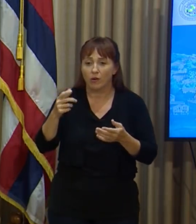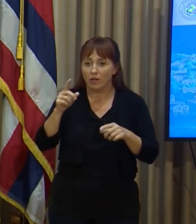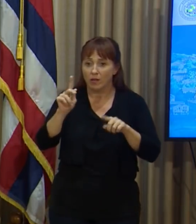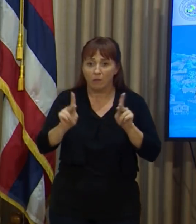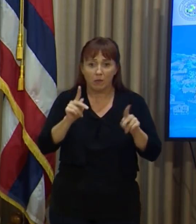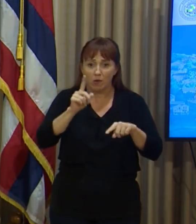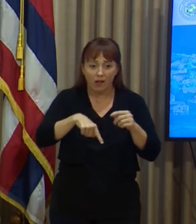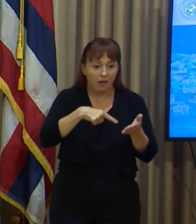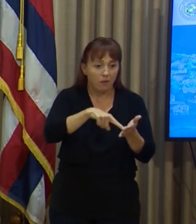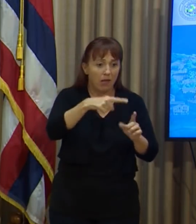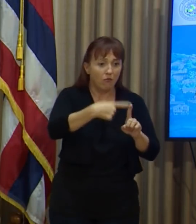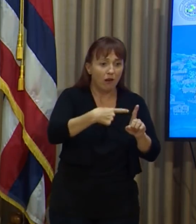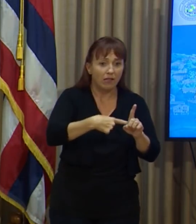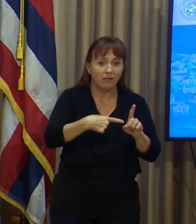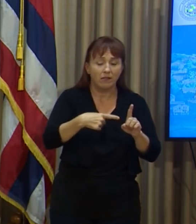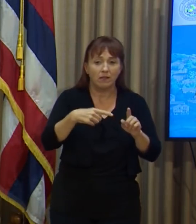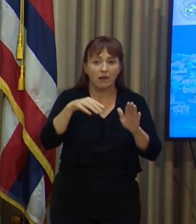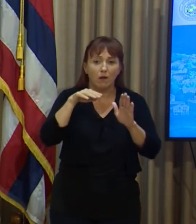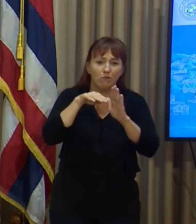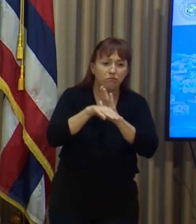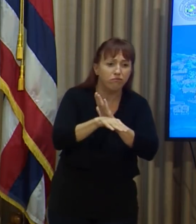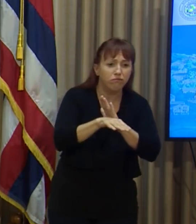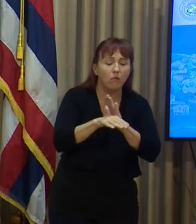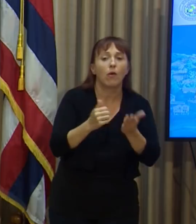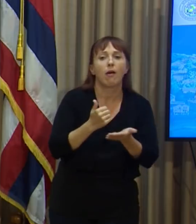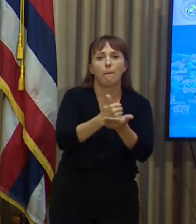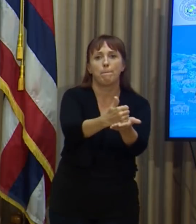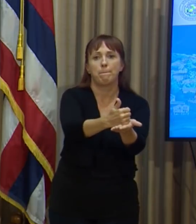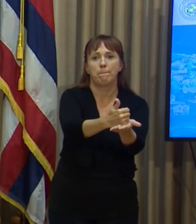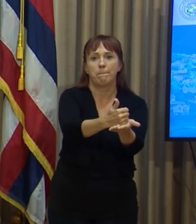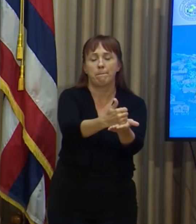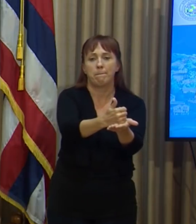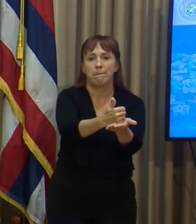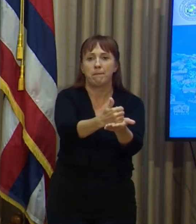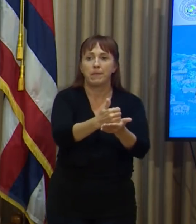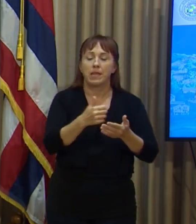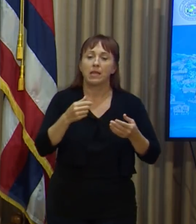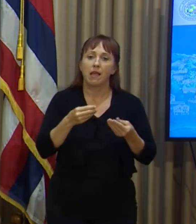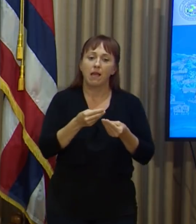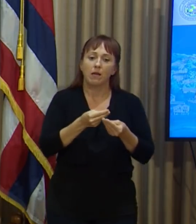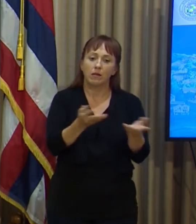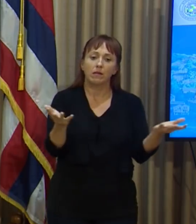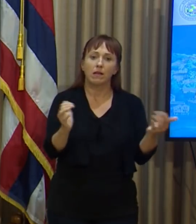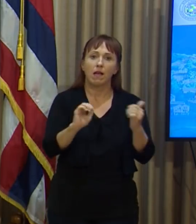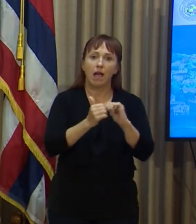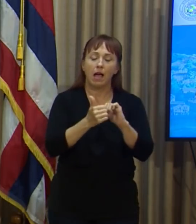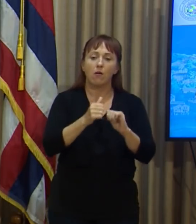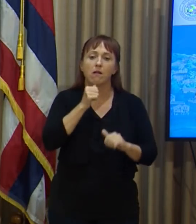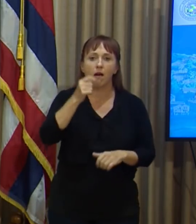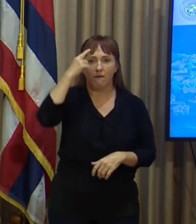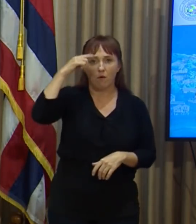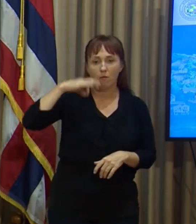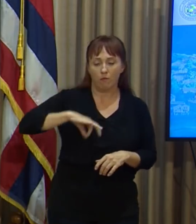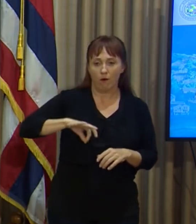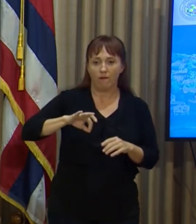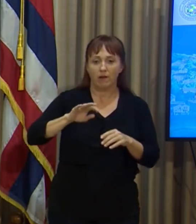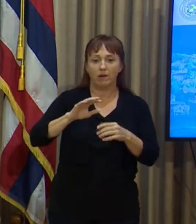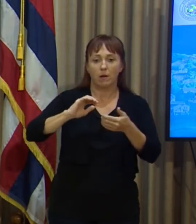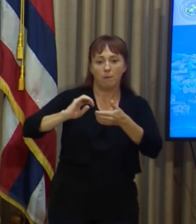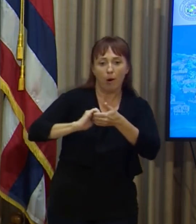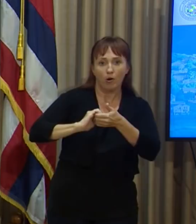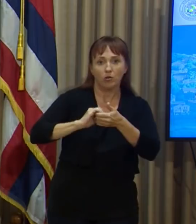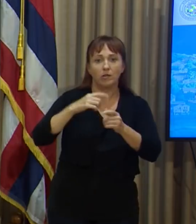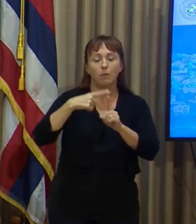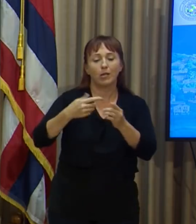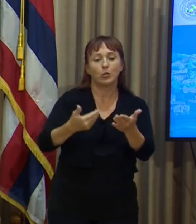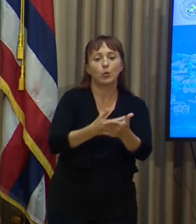cannot pay rent. The AUW funding for this program will be distributed through our traditional non-profit partners and through our new